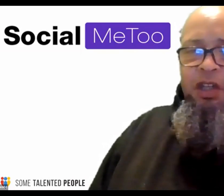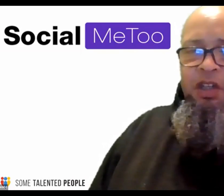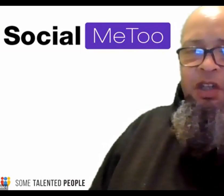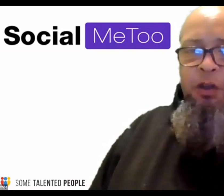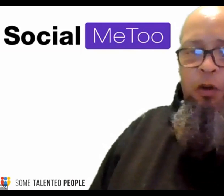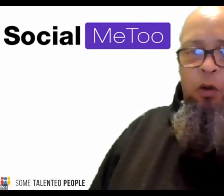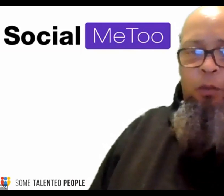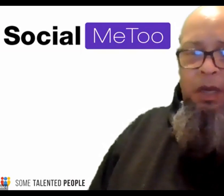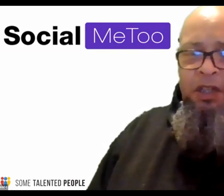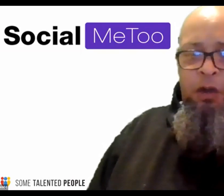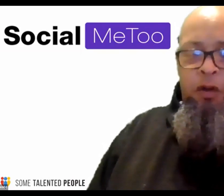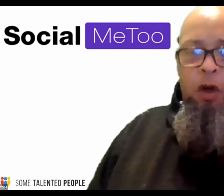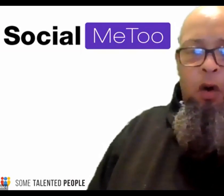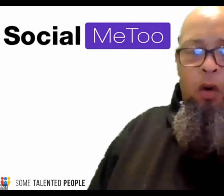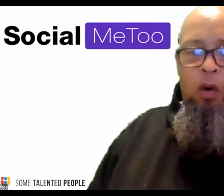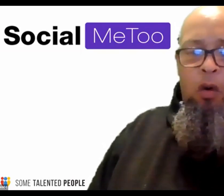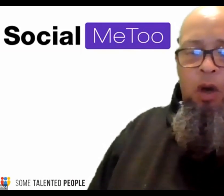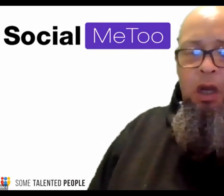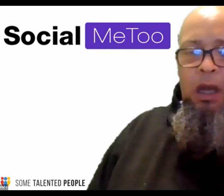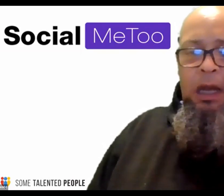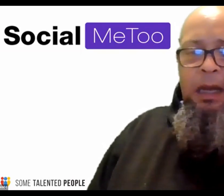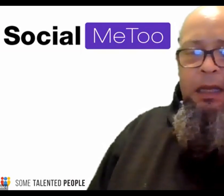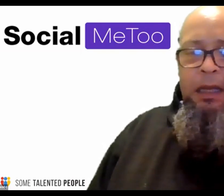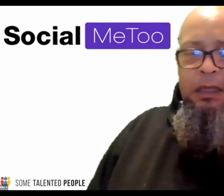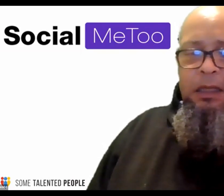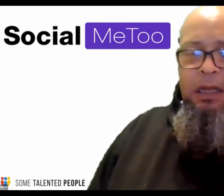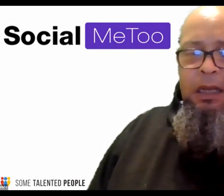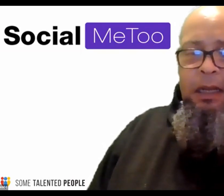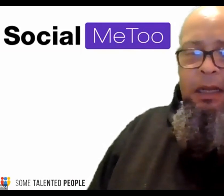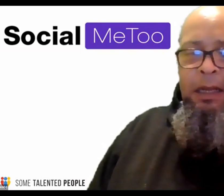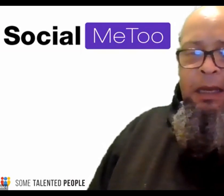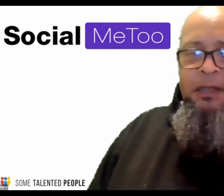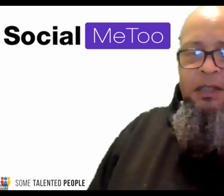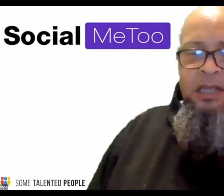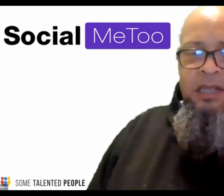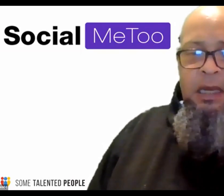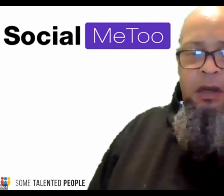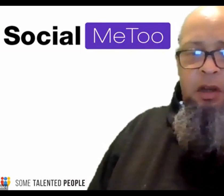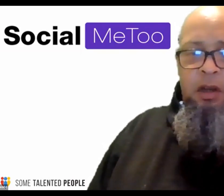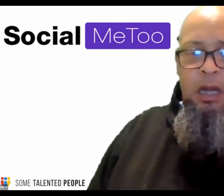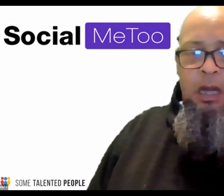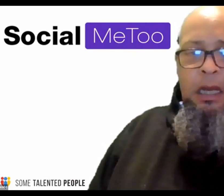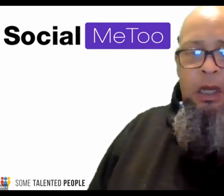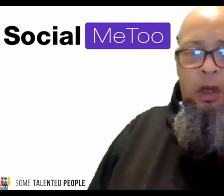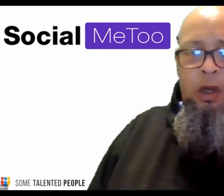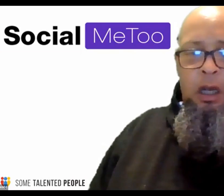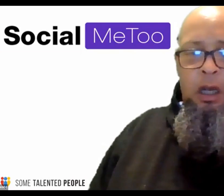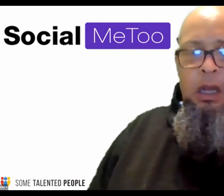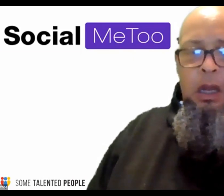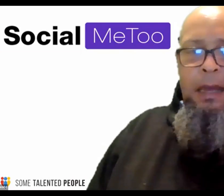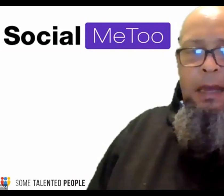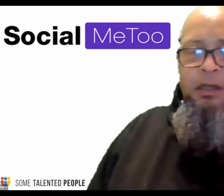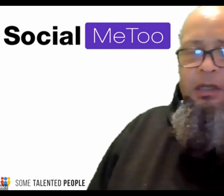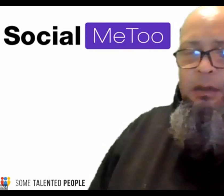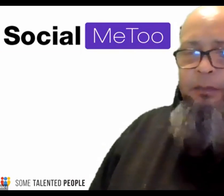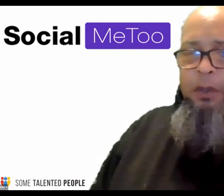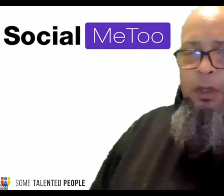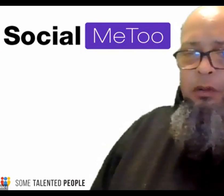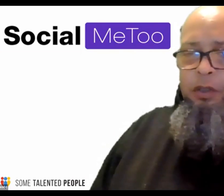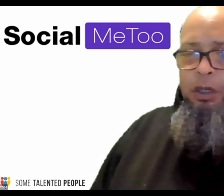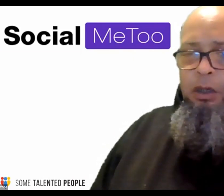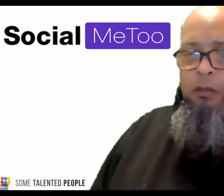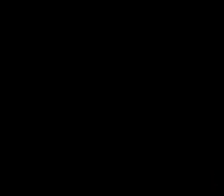which is social metoo.org and uh here as i say you can uh look and